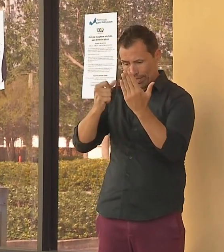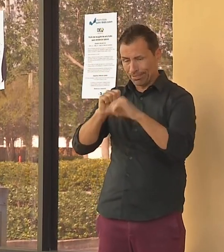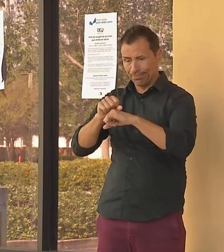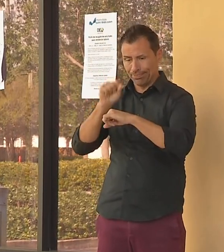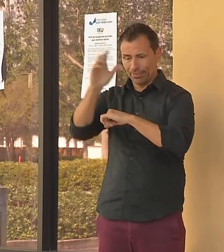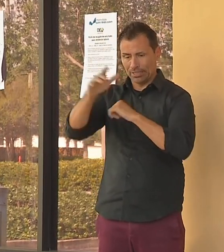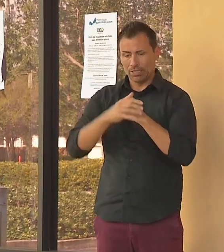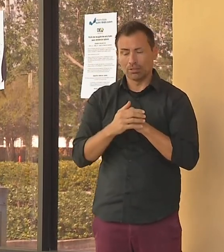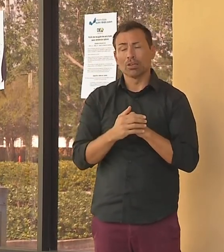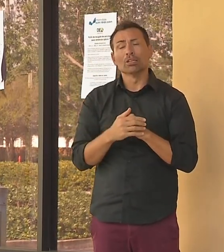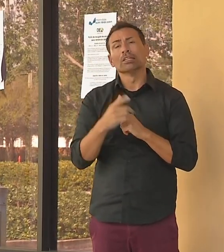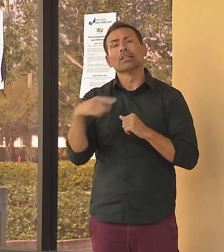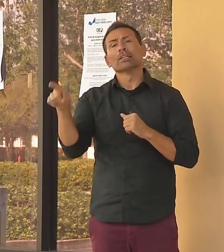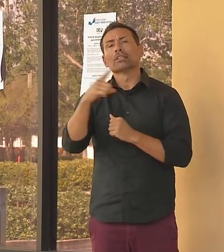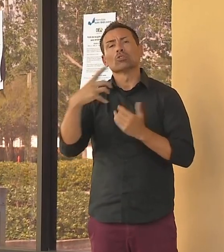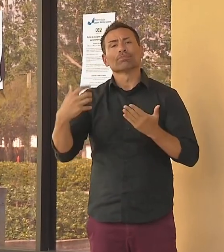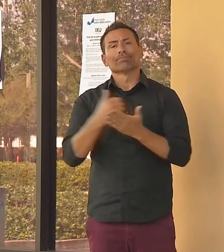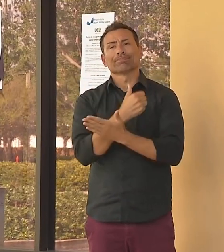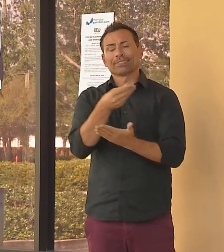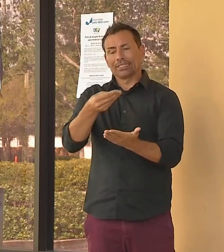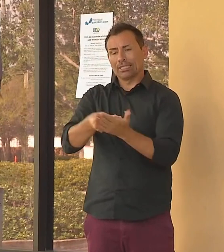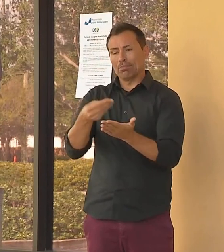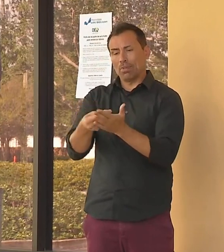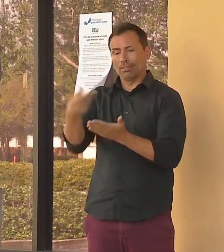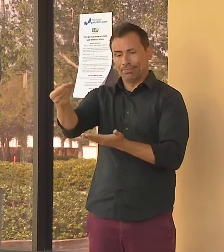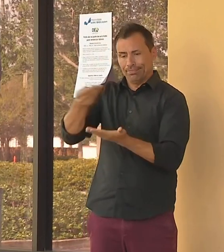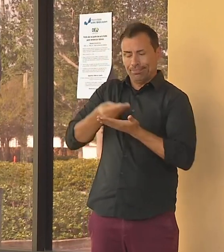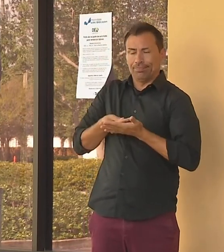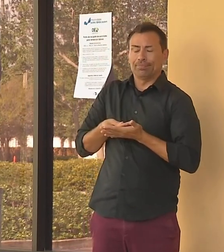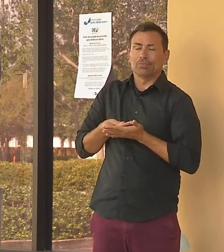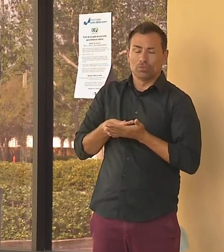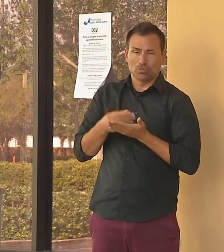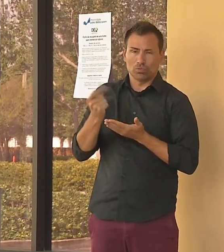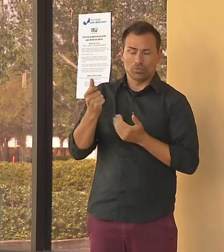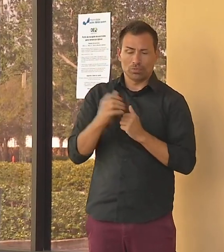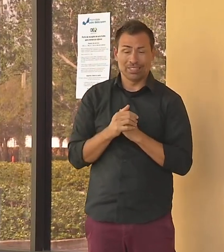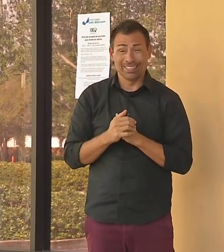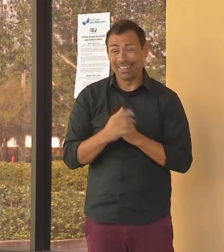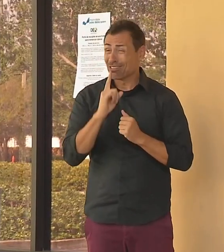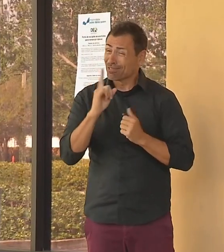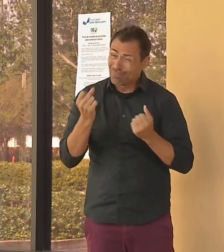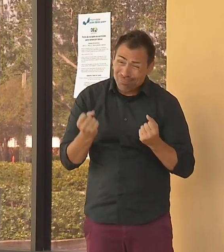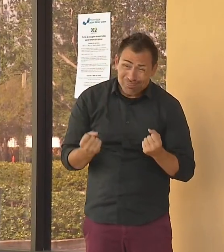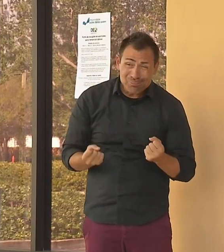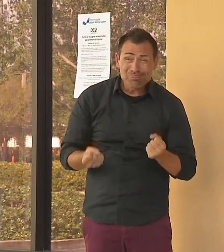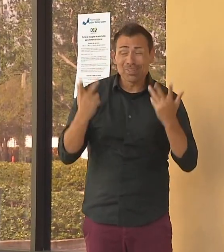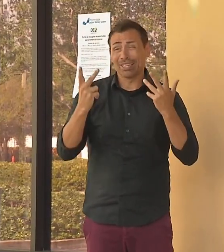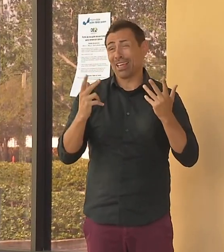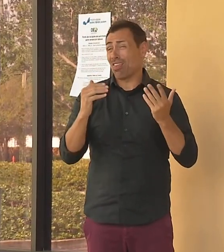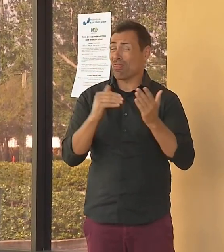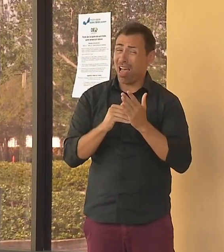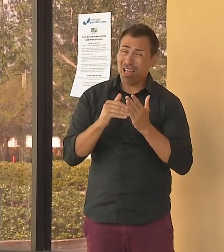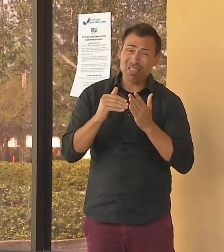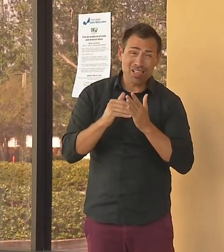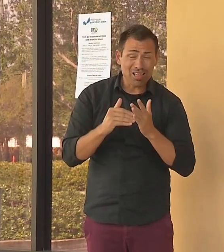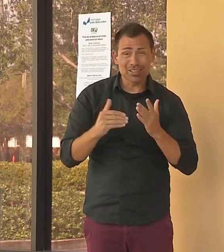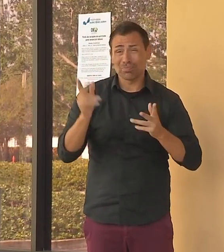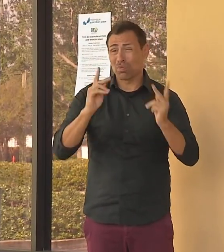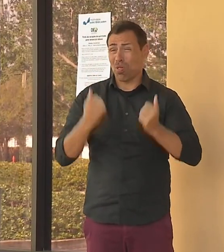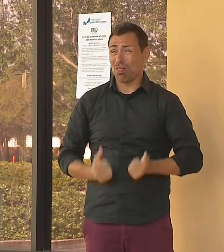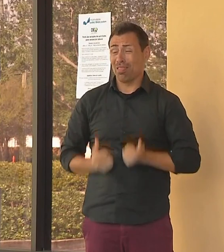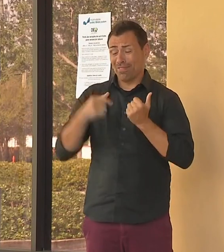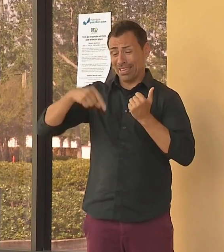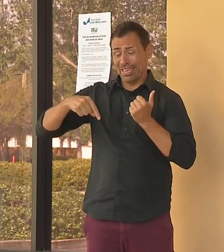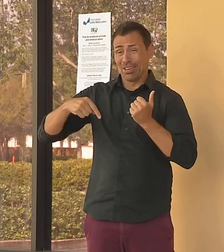into, unfortunately, thousands and thousands of Miami-Dade residents that have found themselves